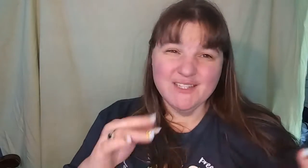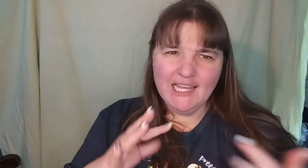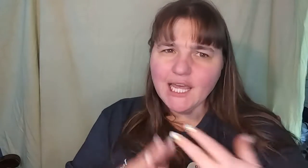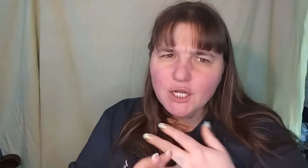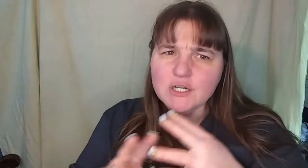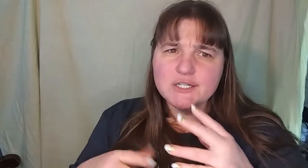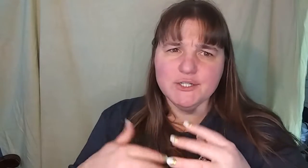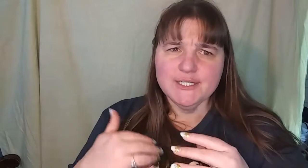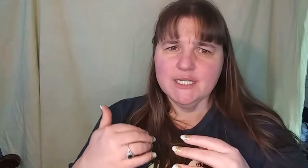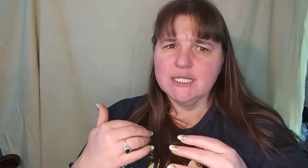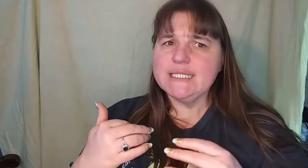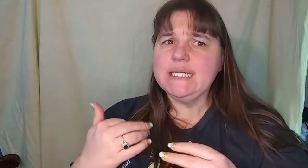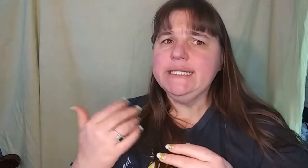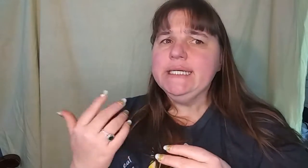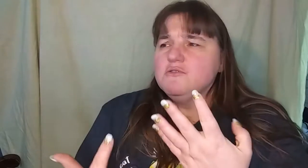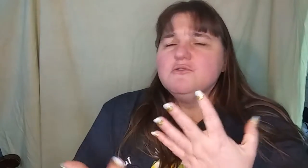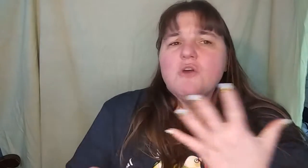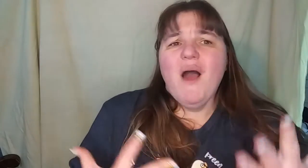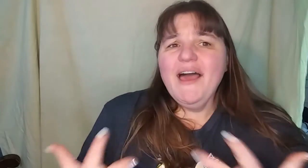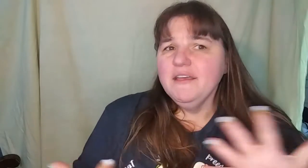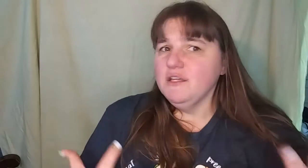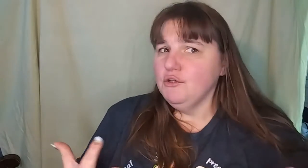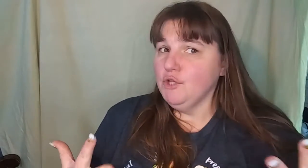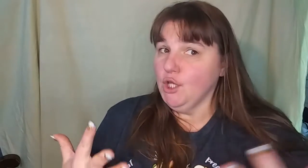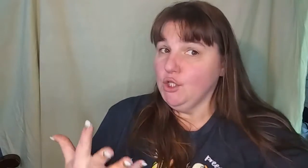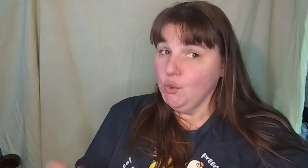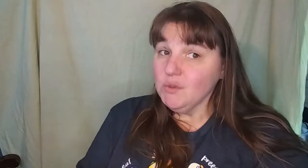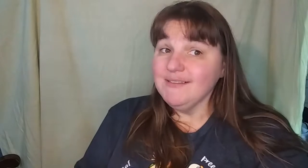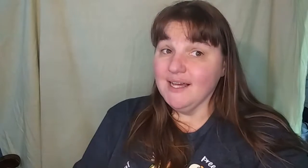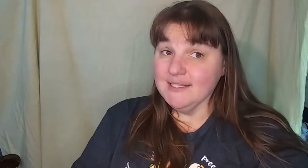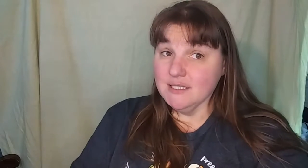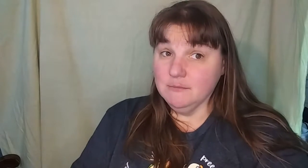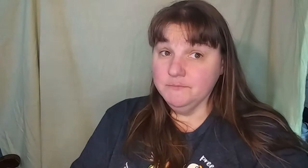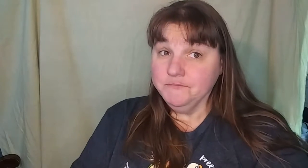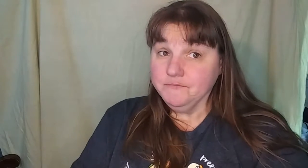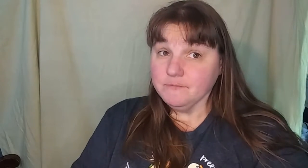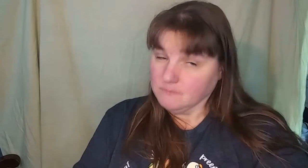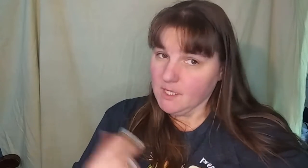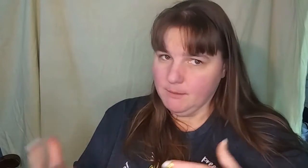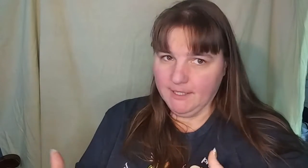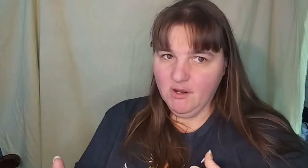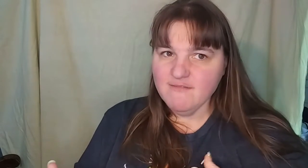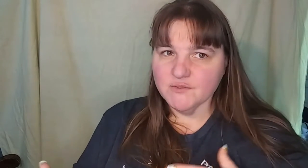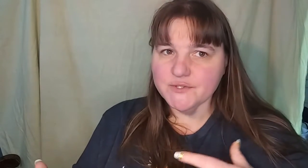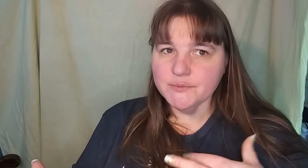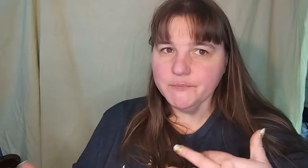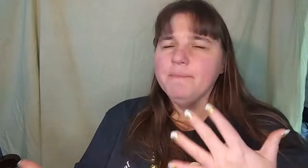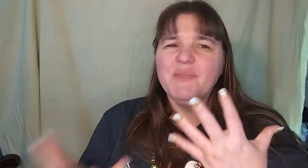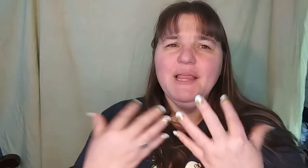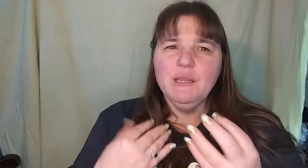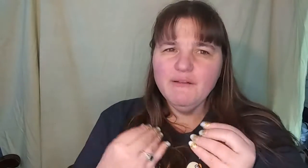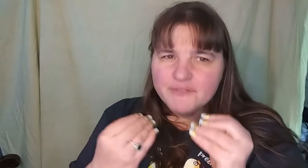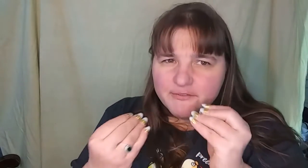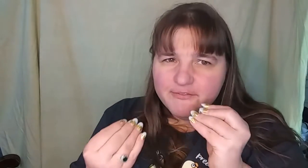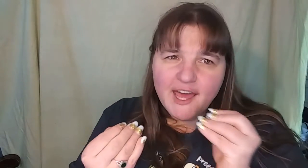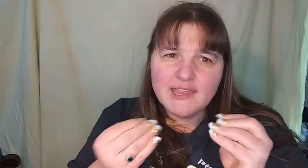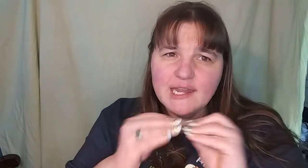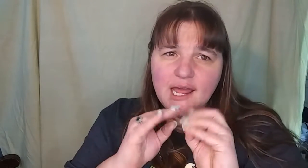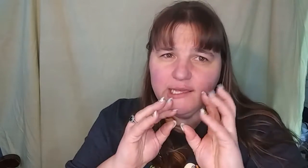and characteristics and so I can utilize them in my novels. I love the fact that I